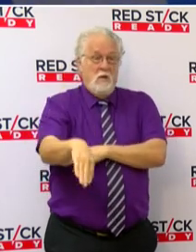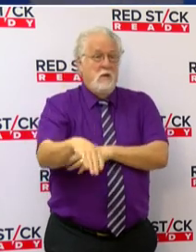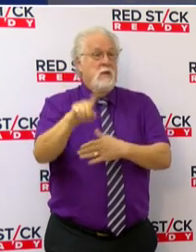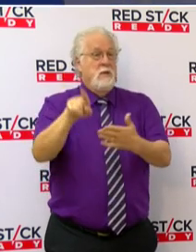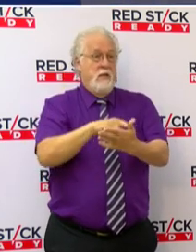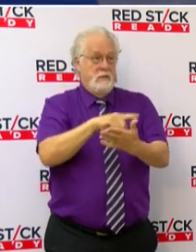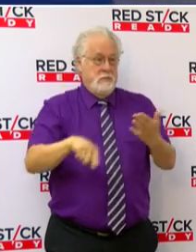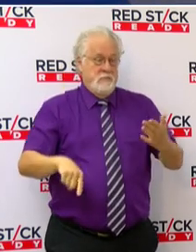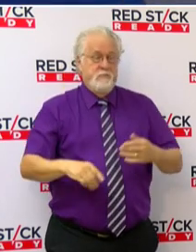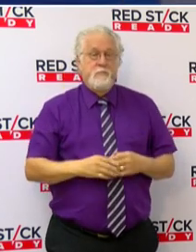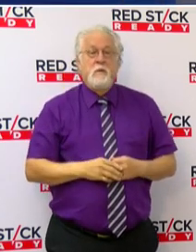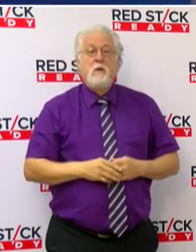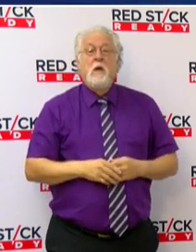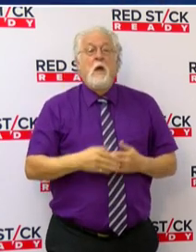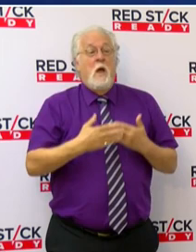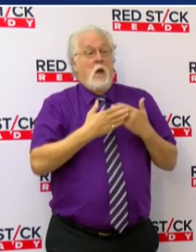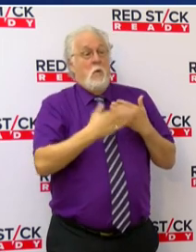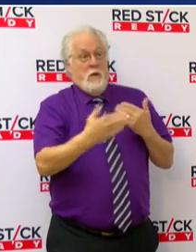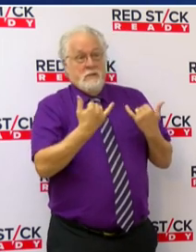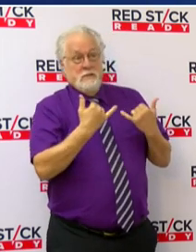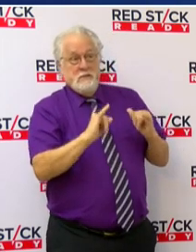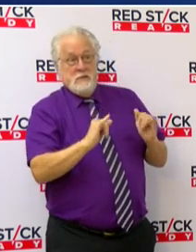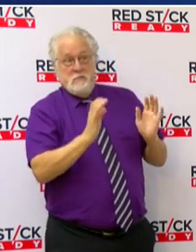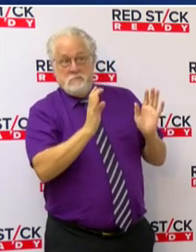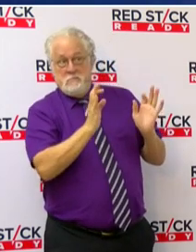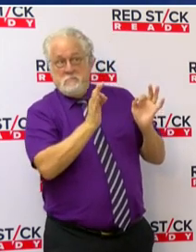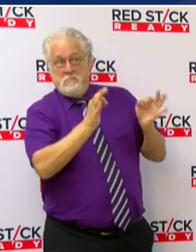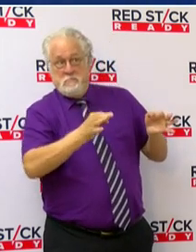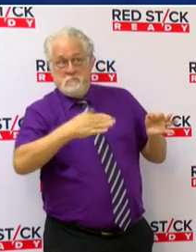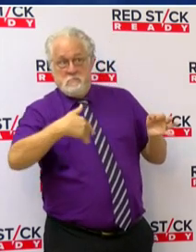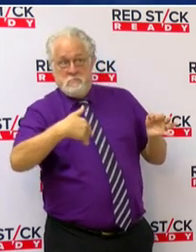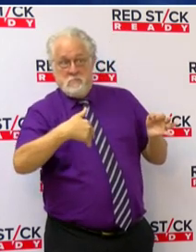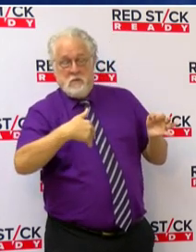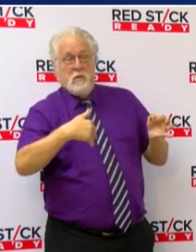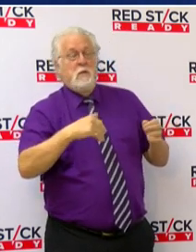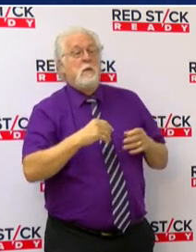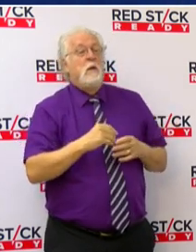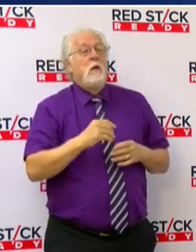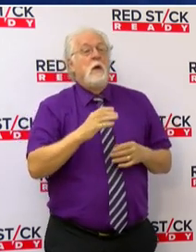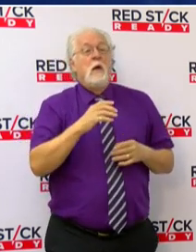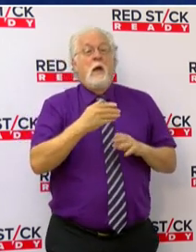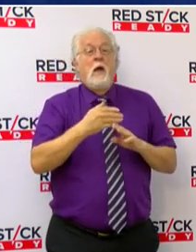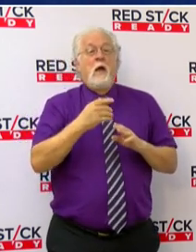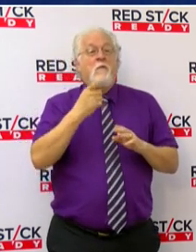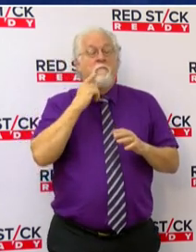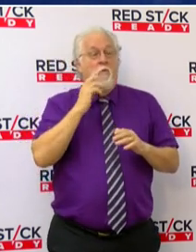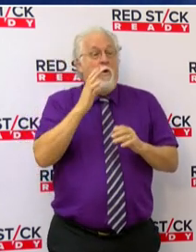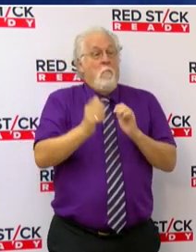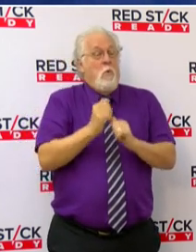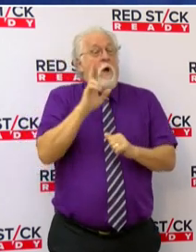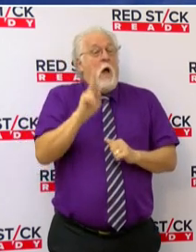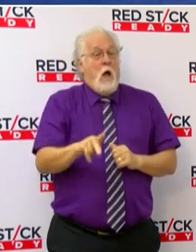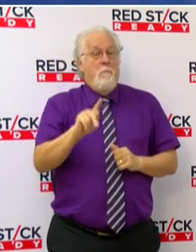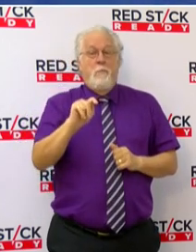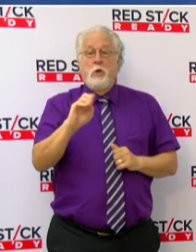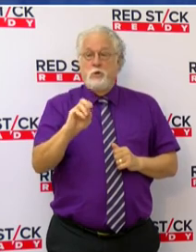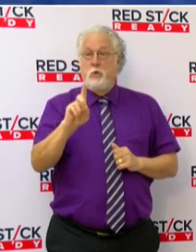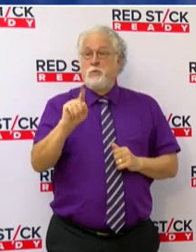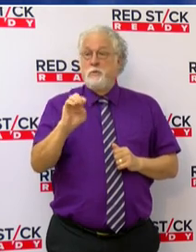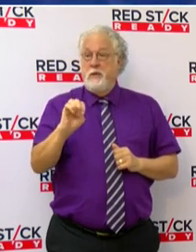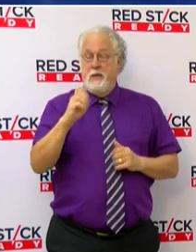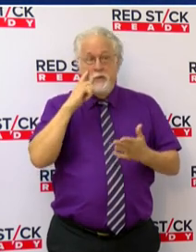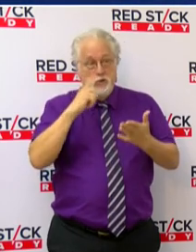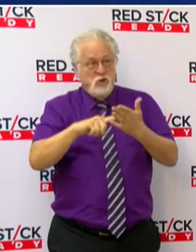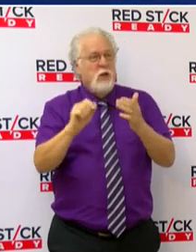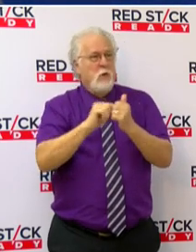will be canceled. The rest are still being determined by our airlines, and for the most up-to-date information, you can check